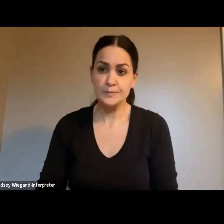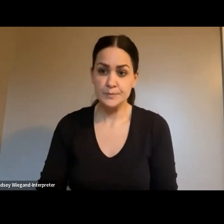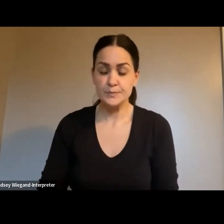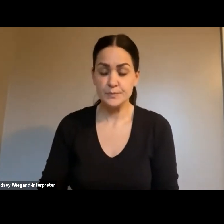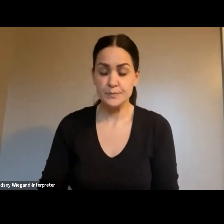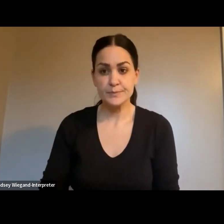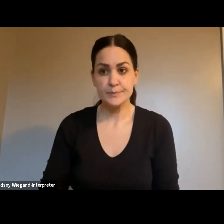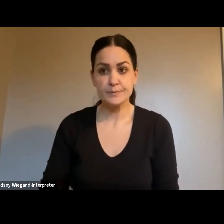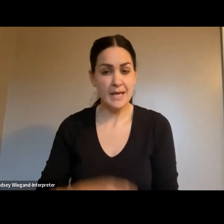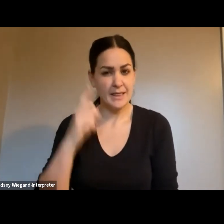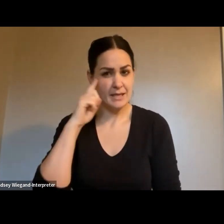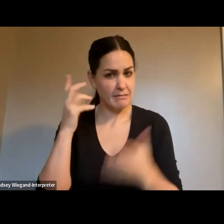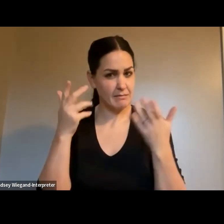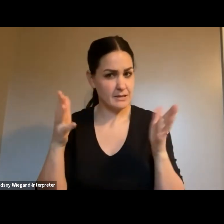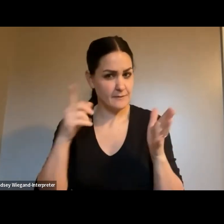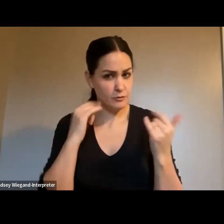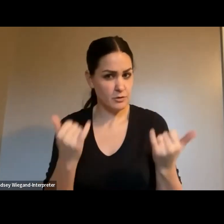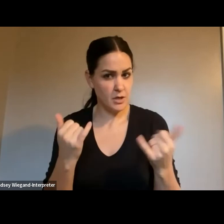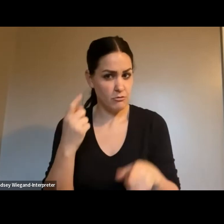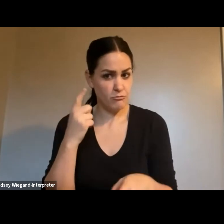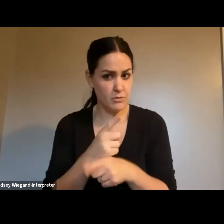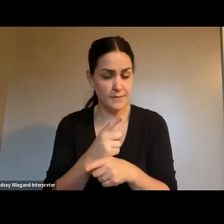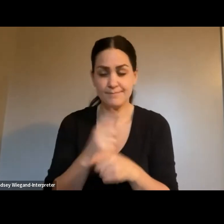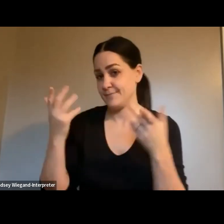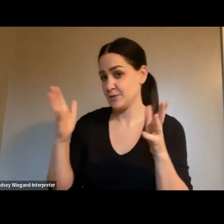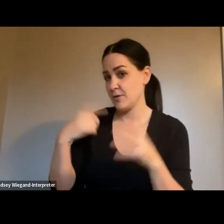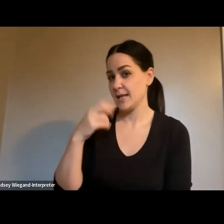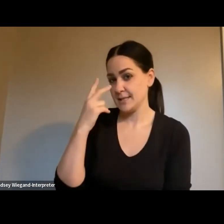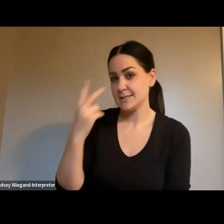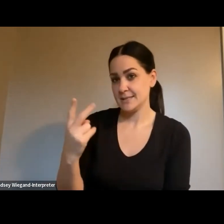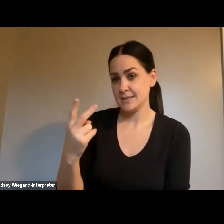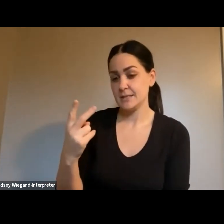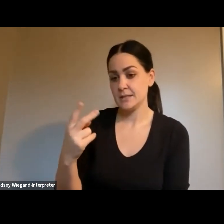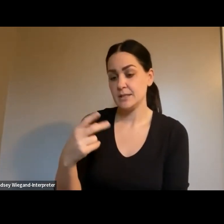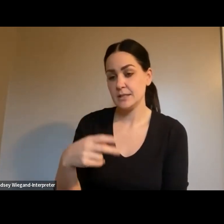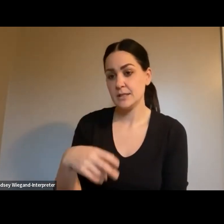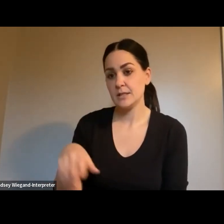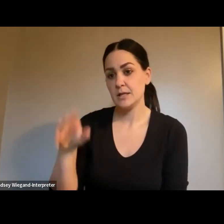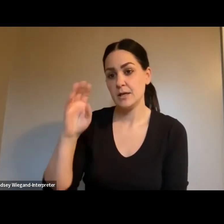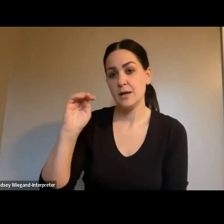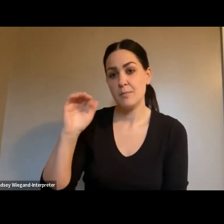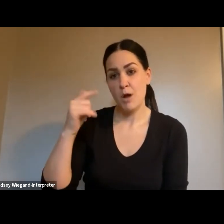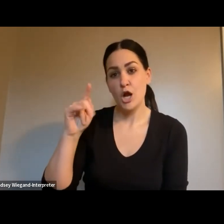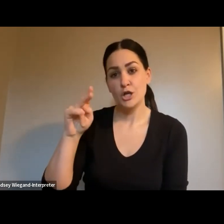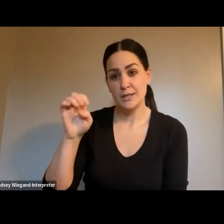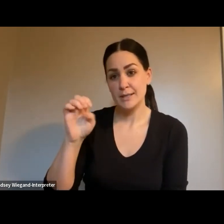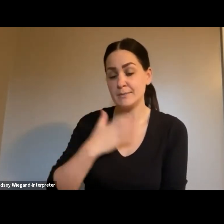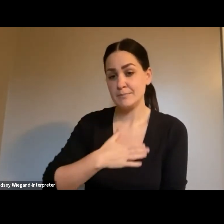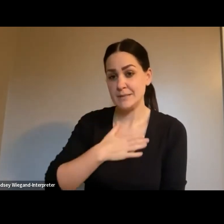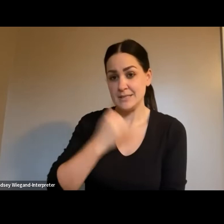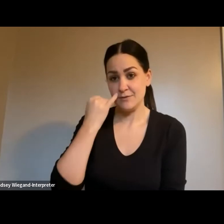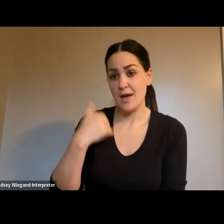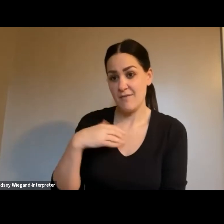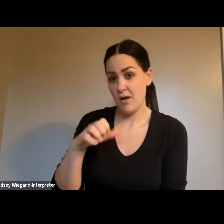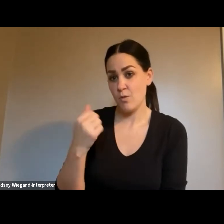But I think that's the only one she had for now. Right? That's all I see. Ms. Marguerite, know, feel free and chat if you have another one. But